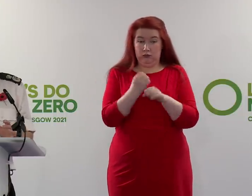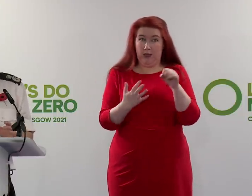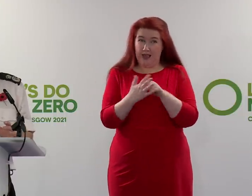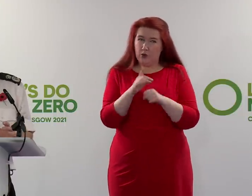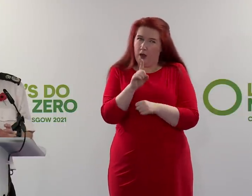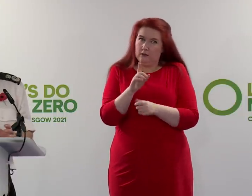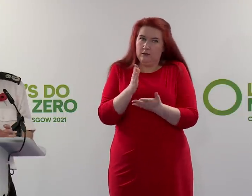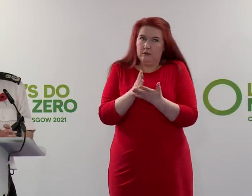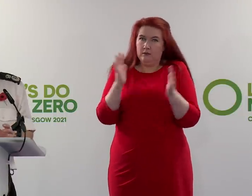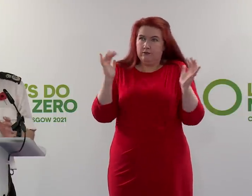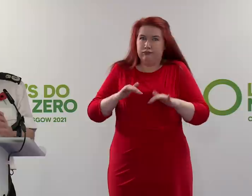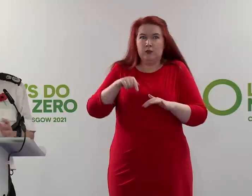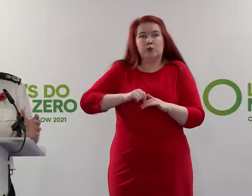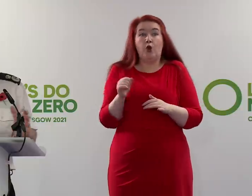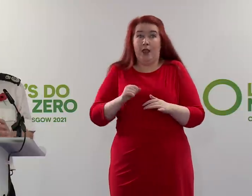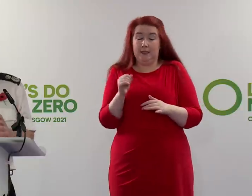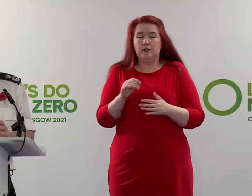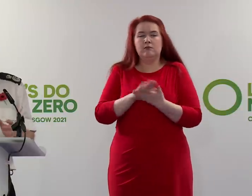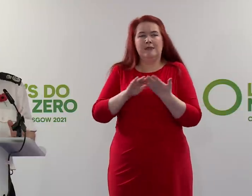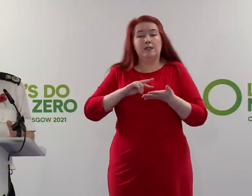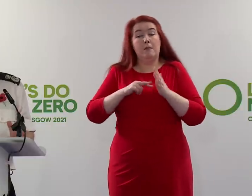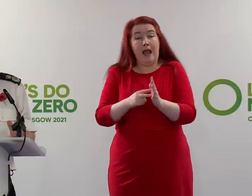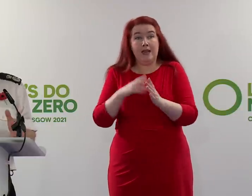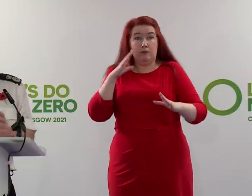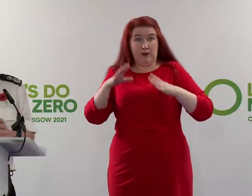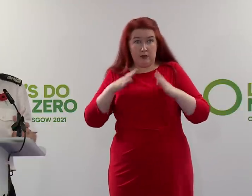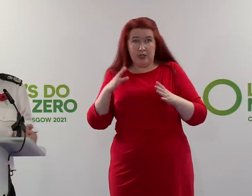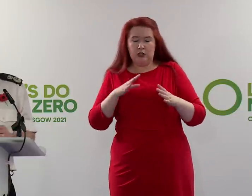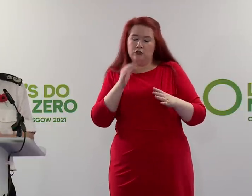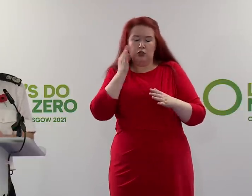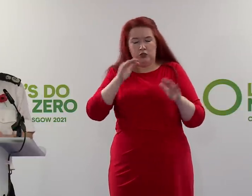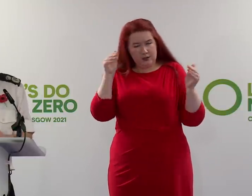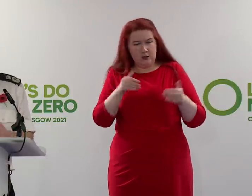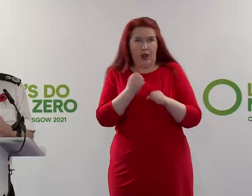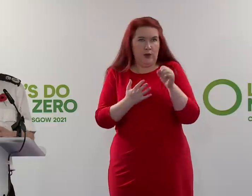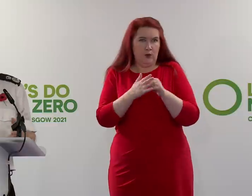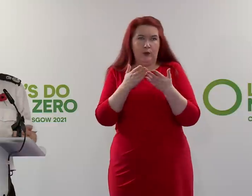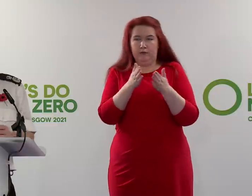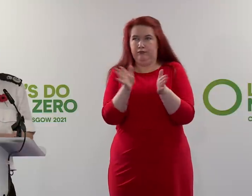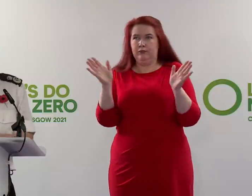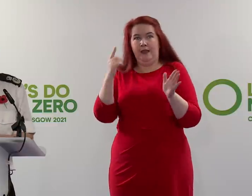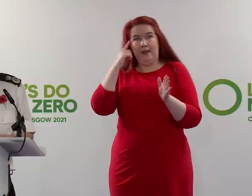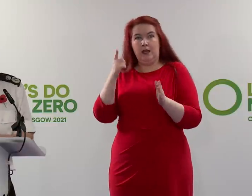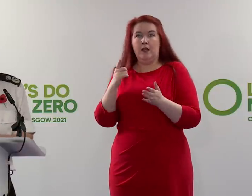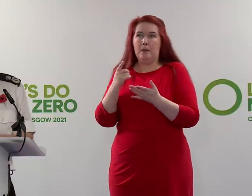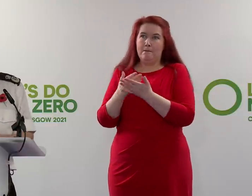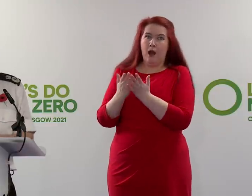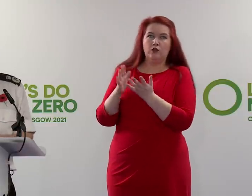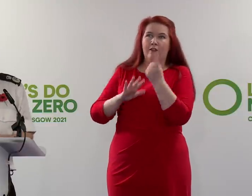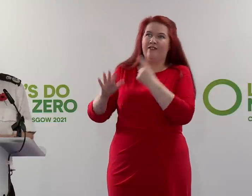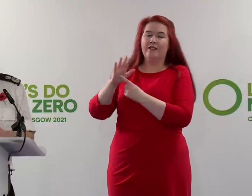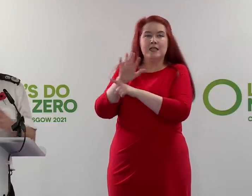actually the world coming to Scotland. So our planning and our preparation in terms of some of those iconic sites, in terms of parts of the critical national